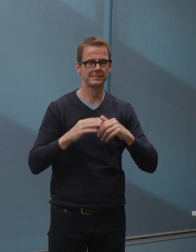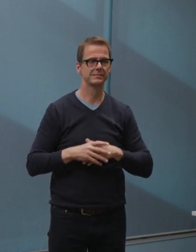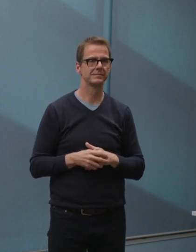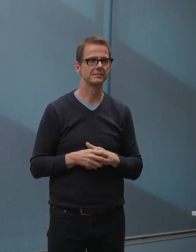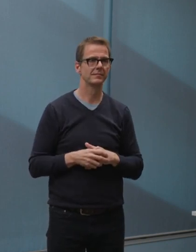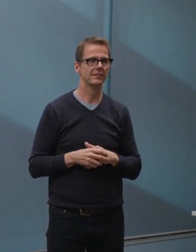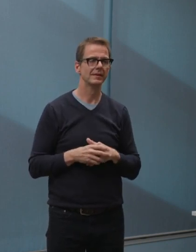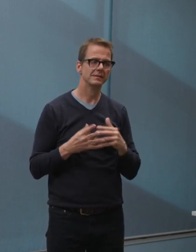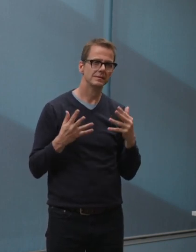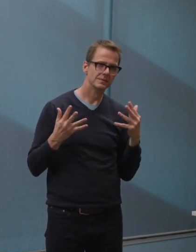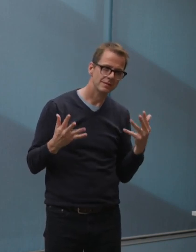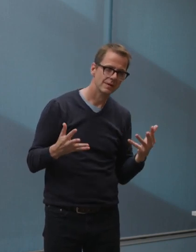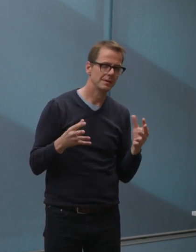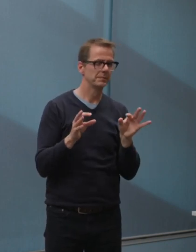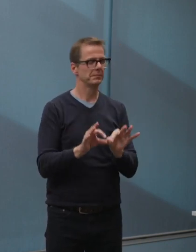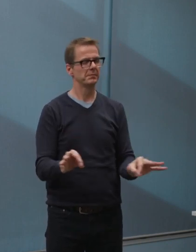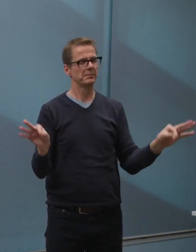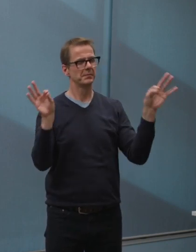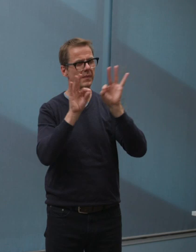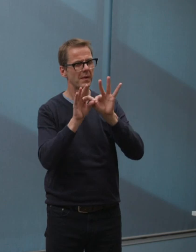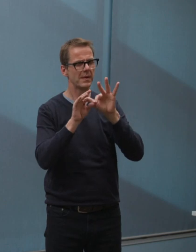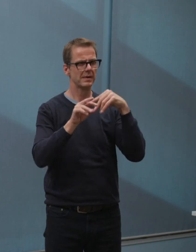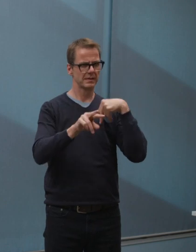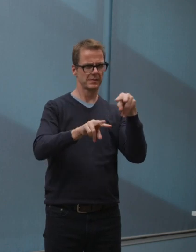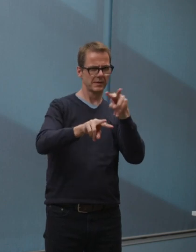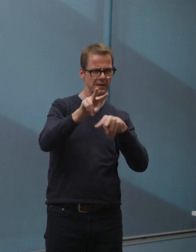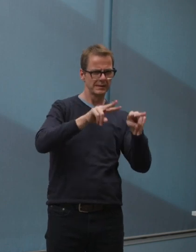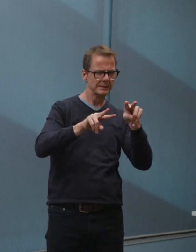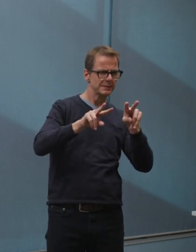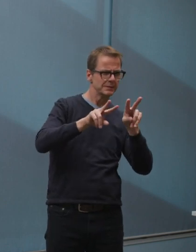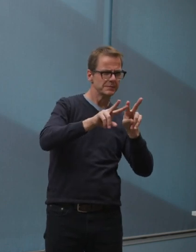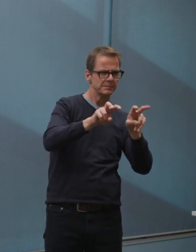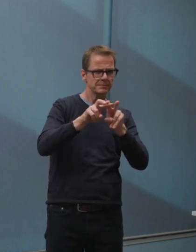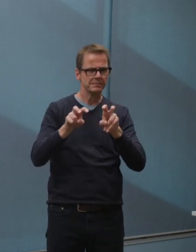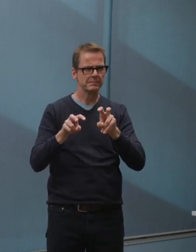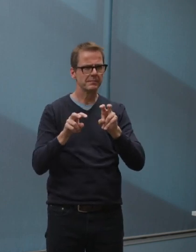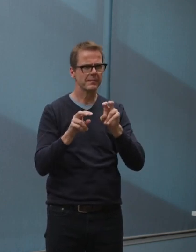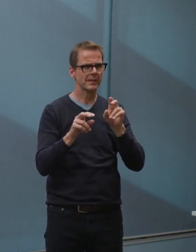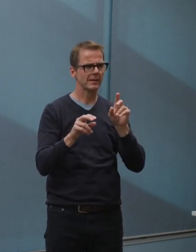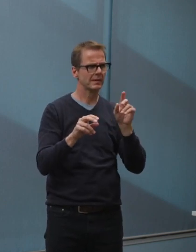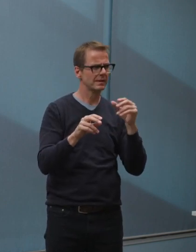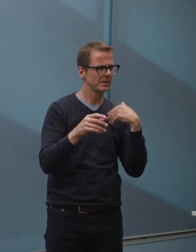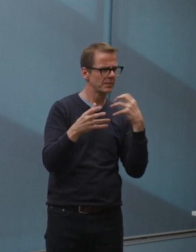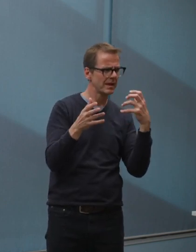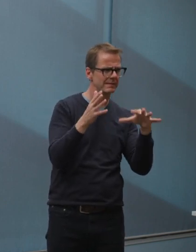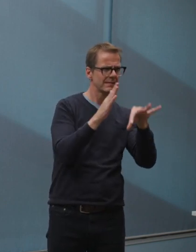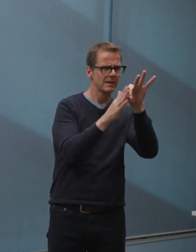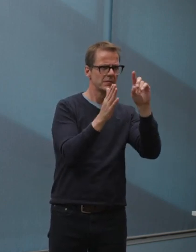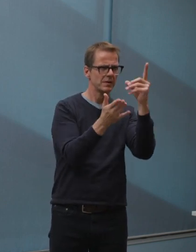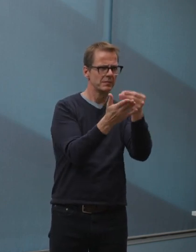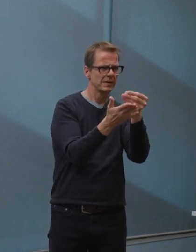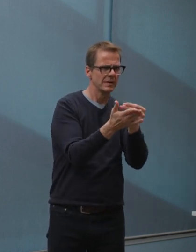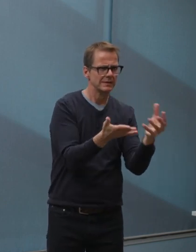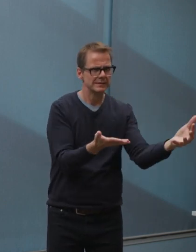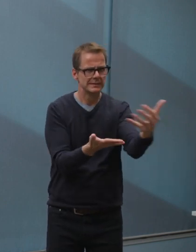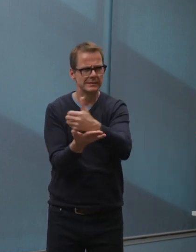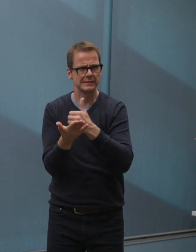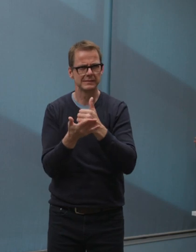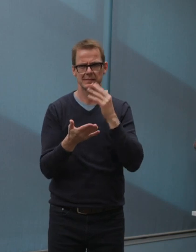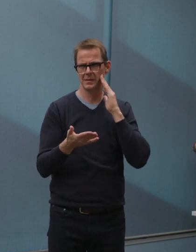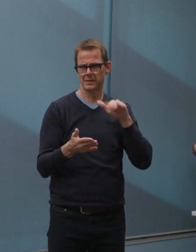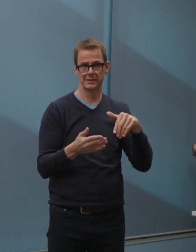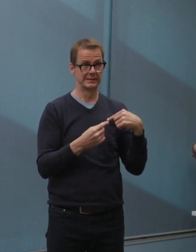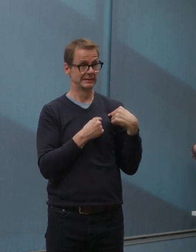to Canadian cities. So, this whole issue has really exposed a long-standing challenge that Canadian